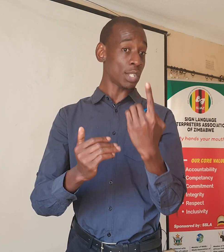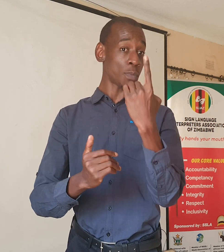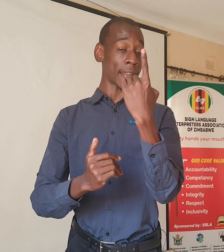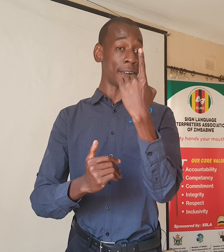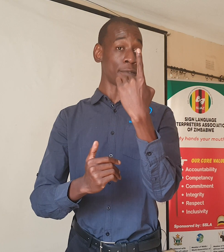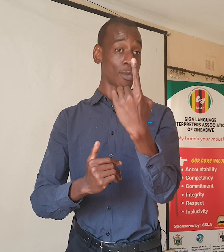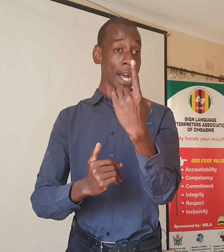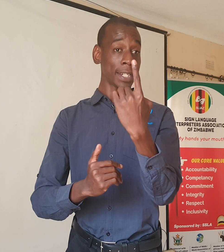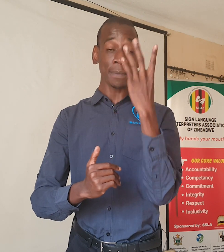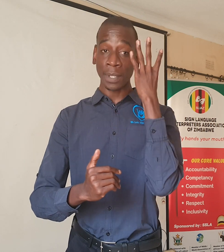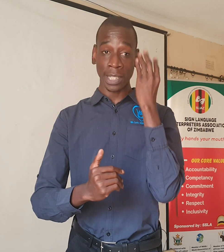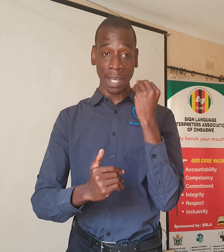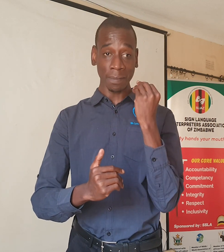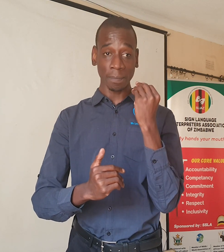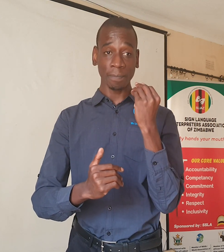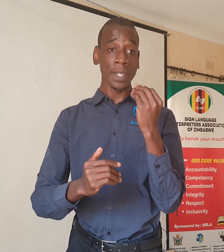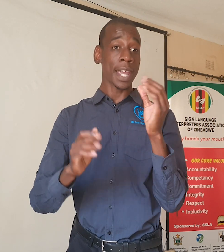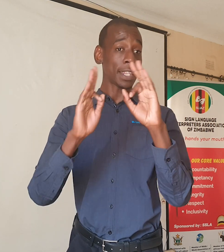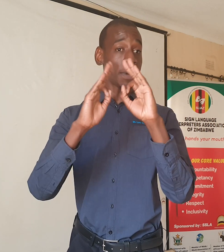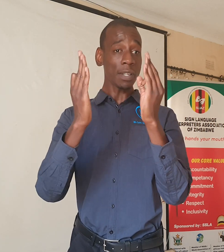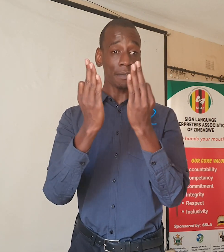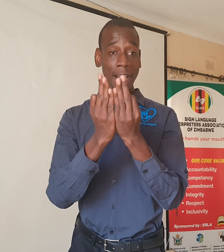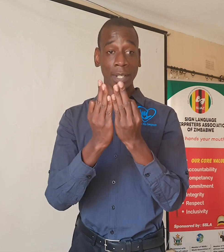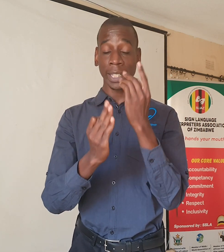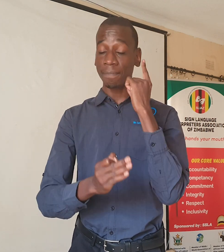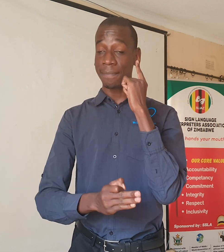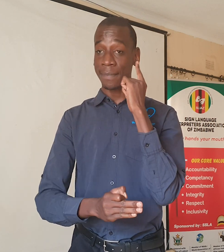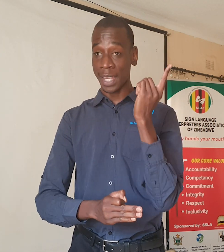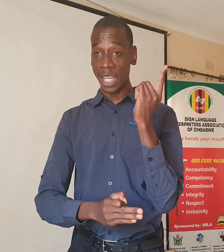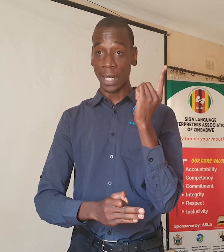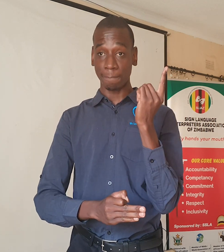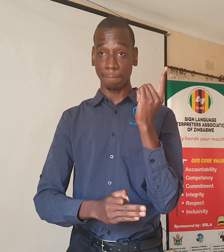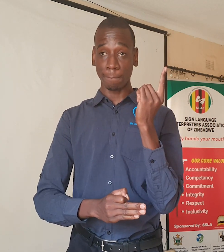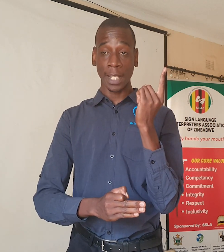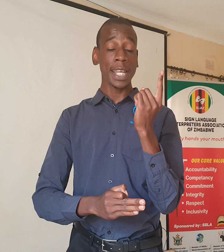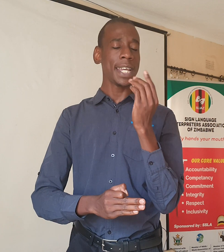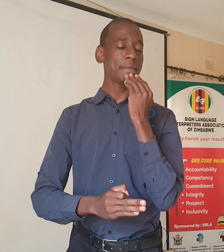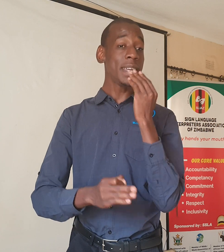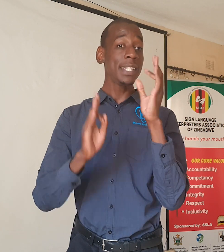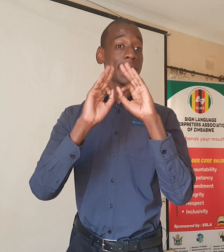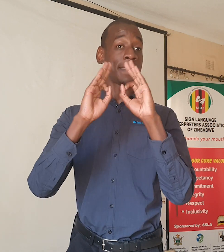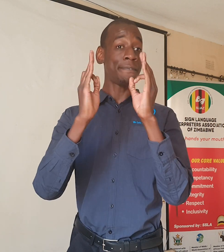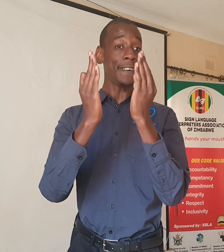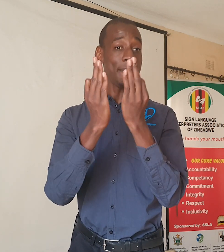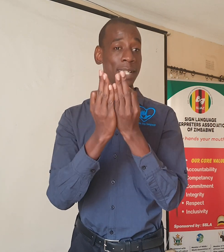you might have one being deaf and then the rest of the family they hear it means the family